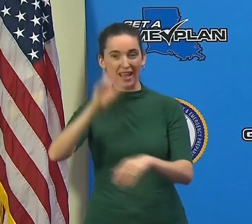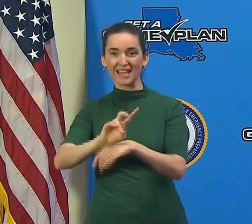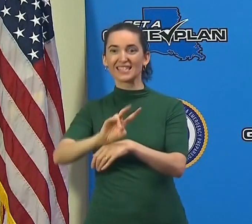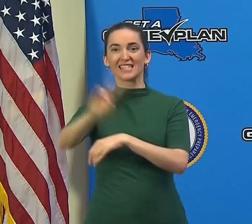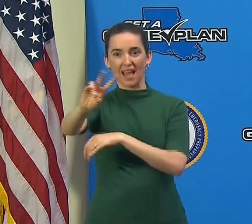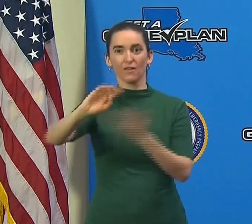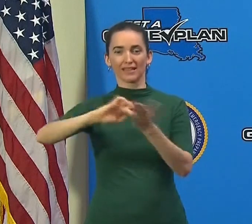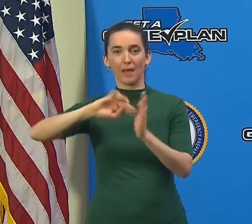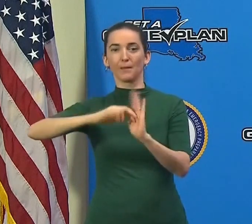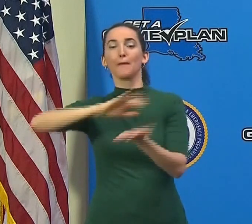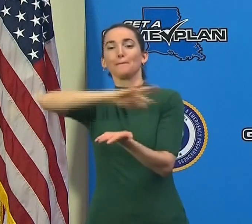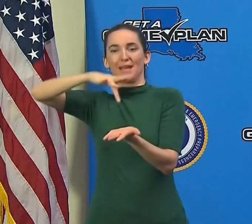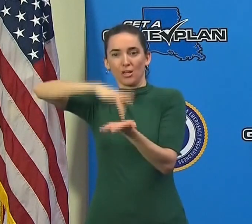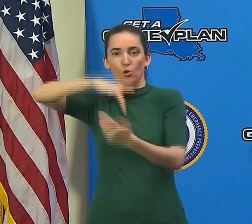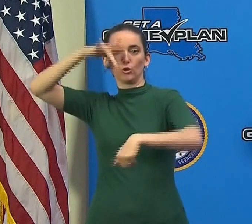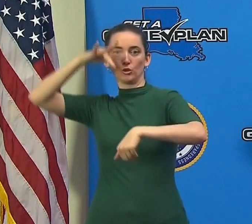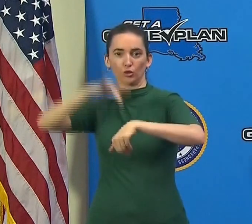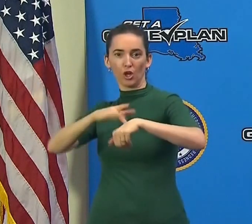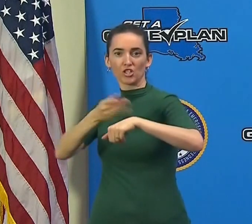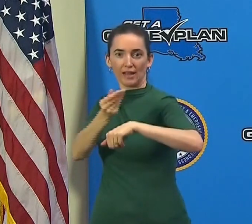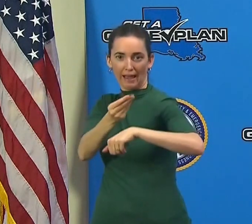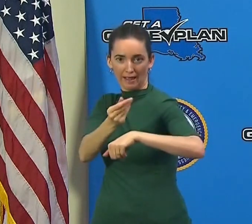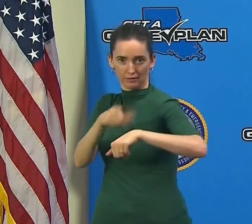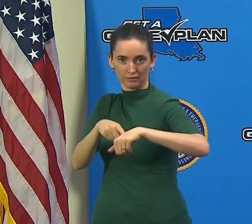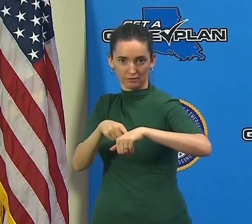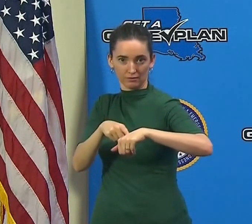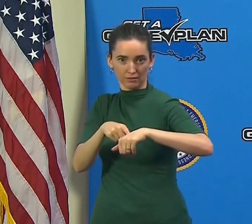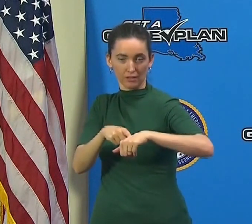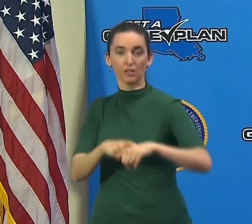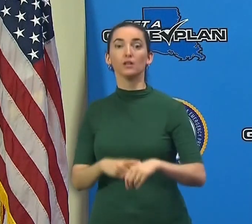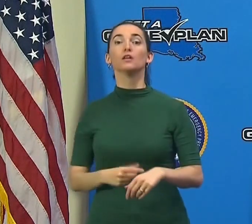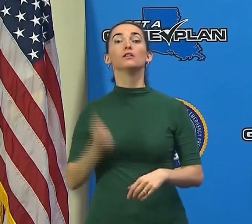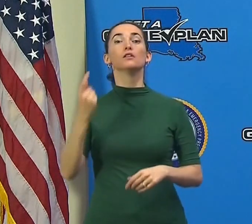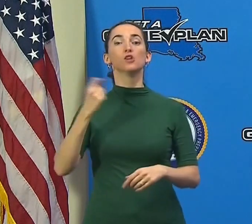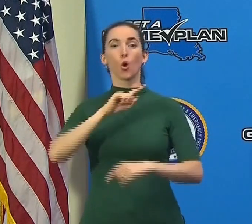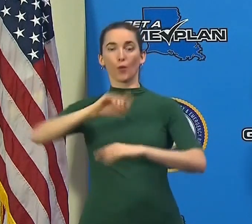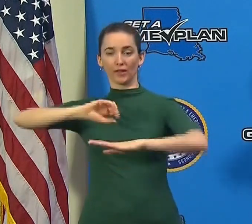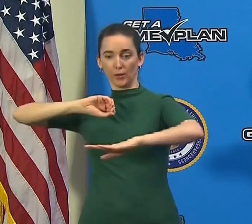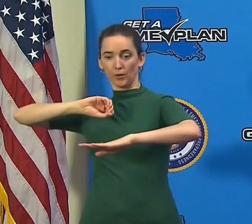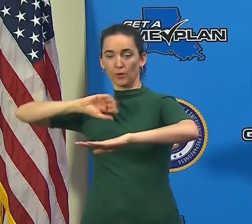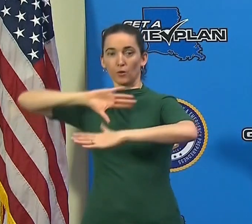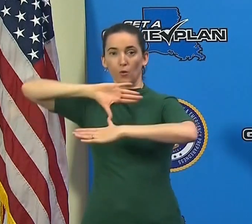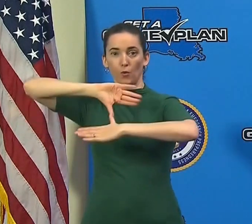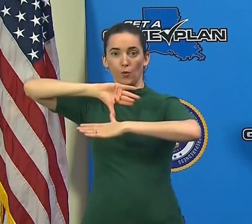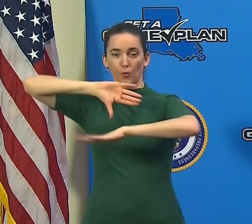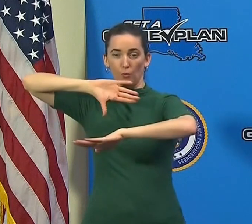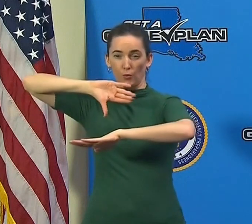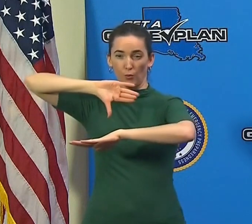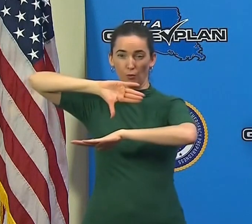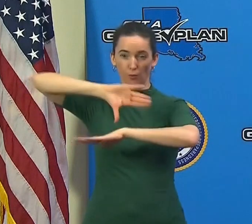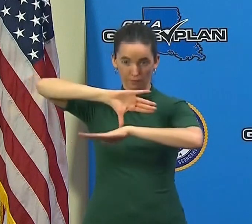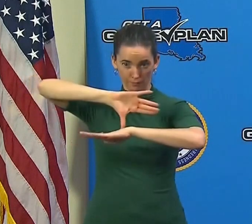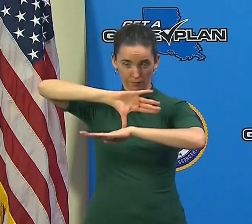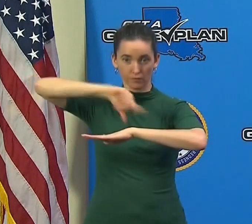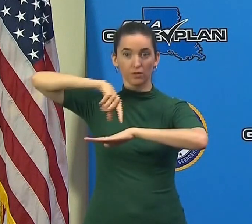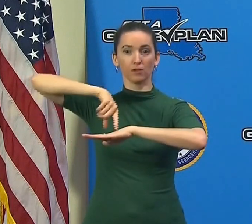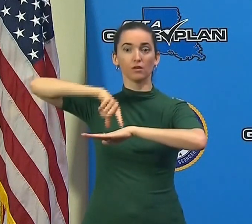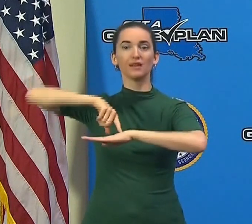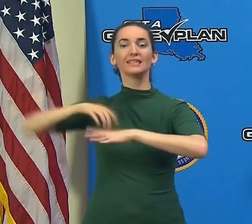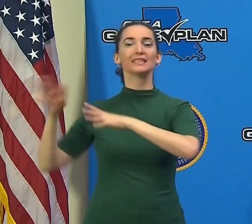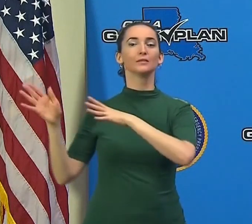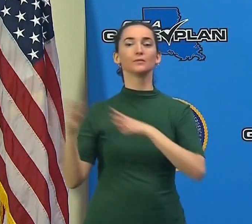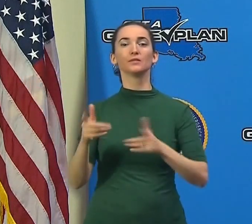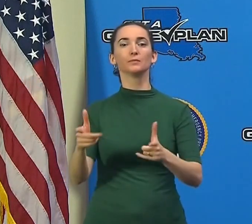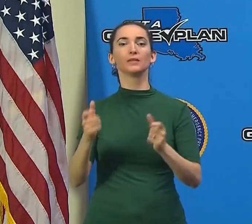The wind speed at landfall is projected to be sustained in the neighborhood of 140 miles per hour.